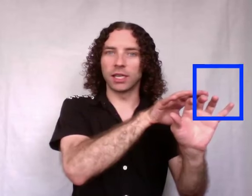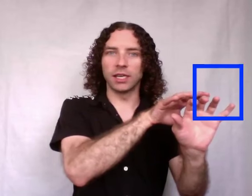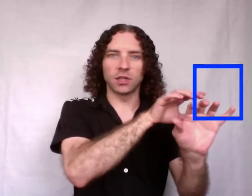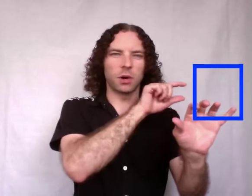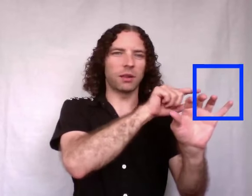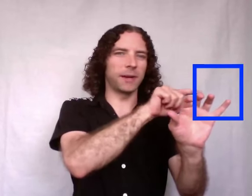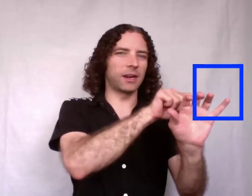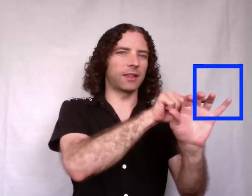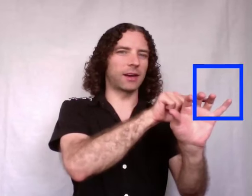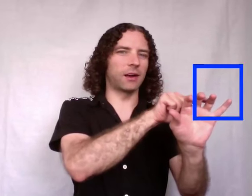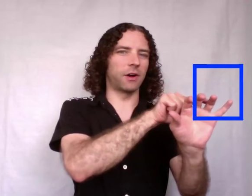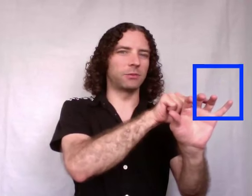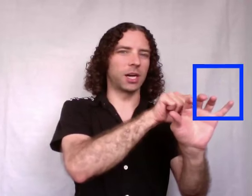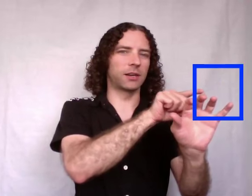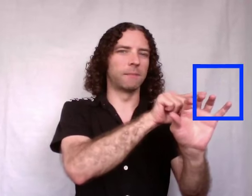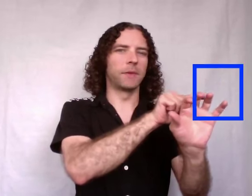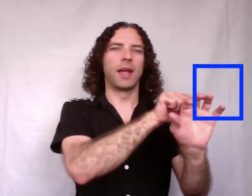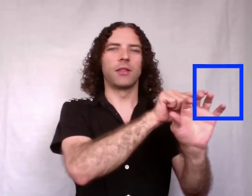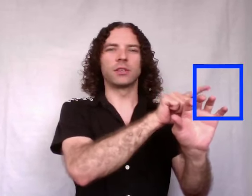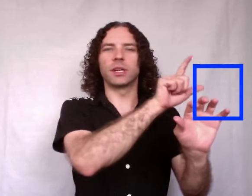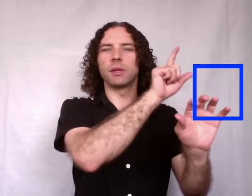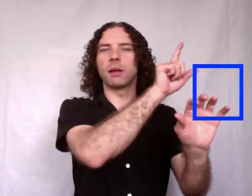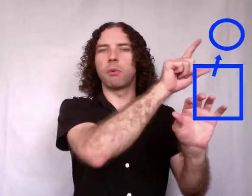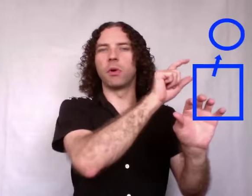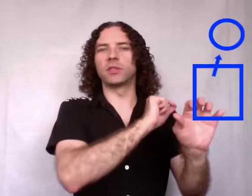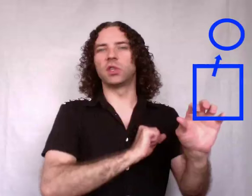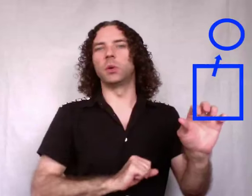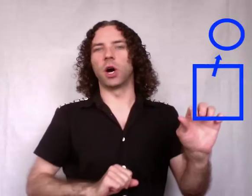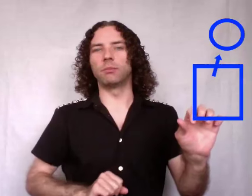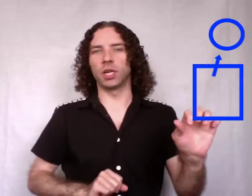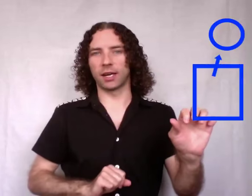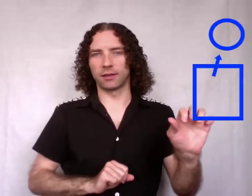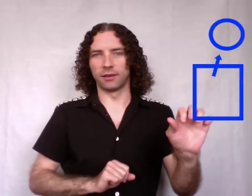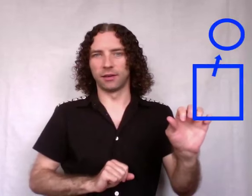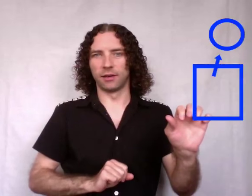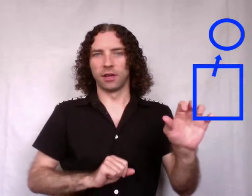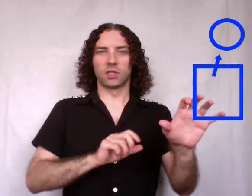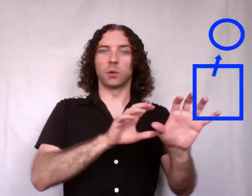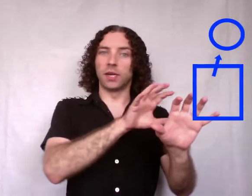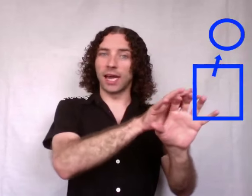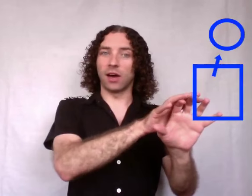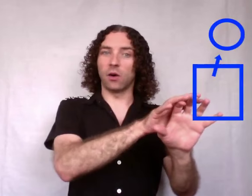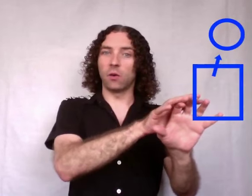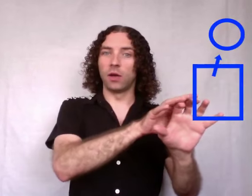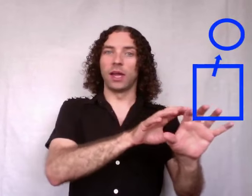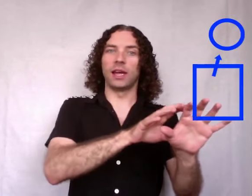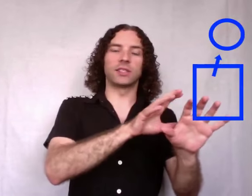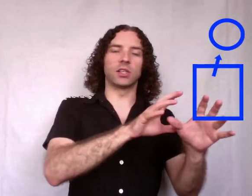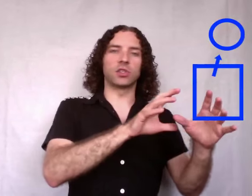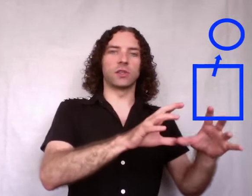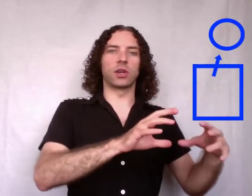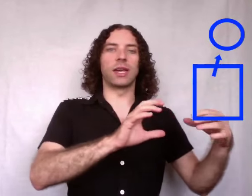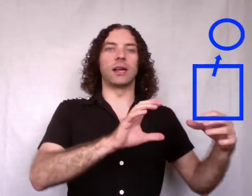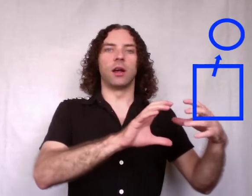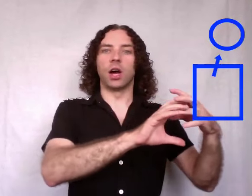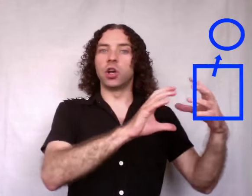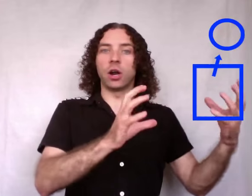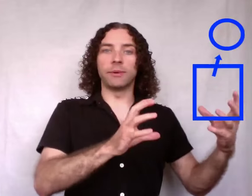it is, right at the beginning of that kind of object, there's something that points to an object. So now it's not just looking at anonymous